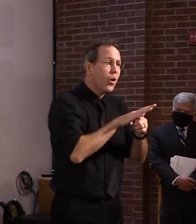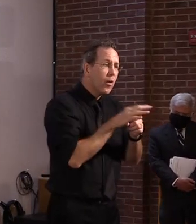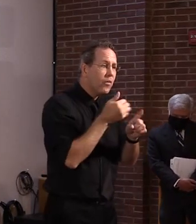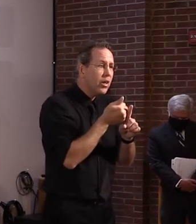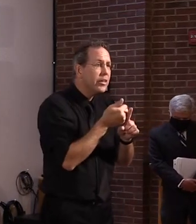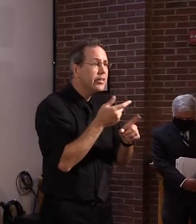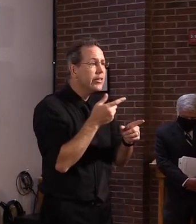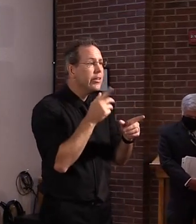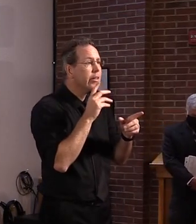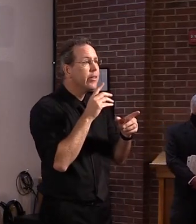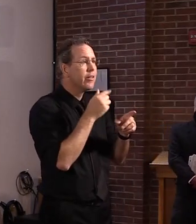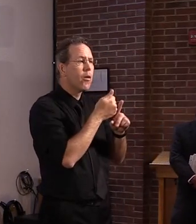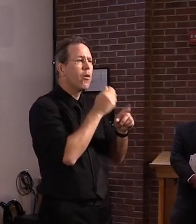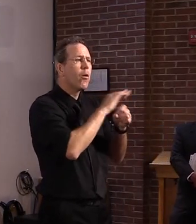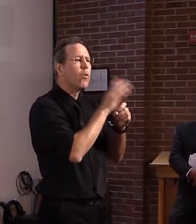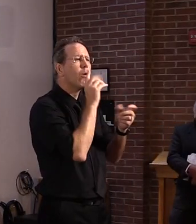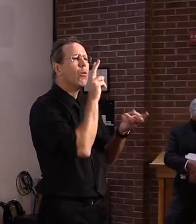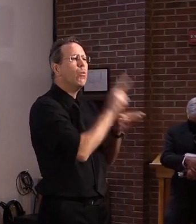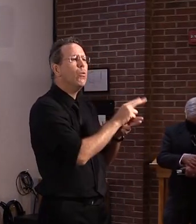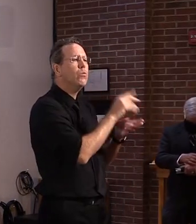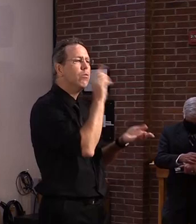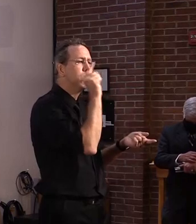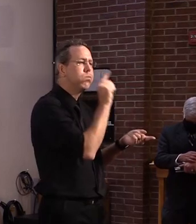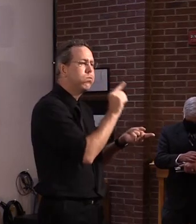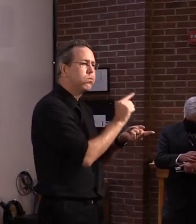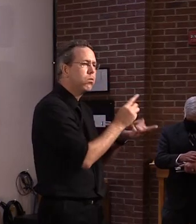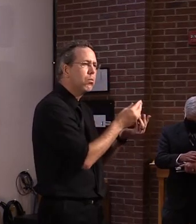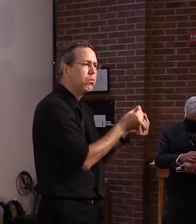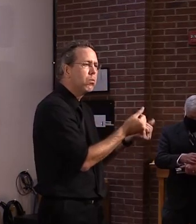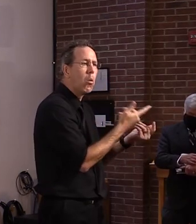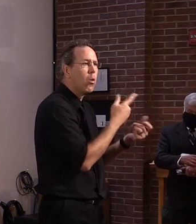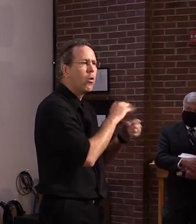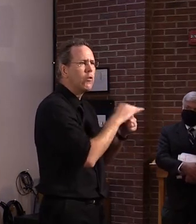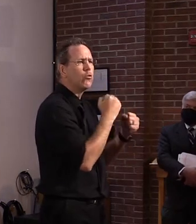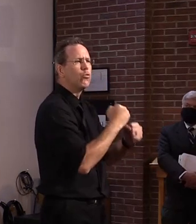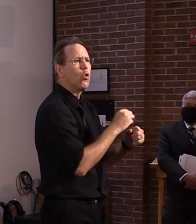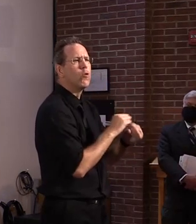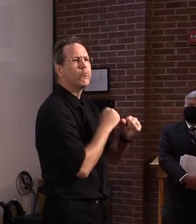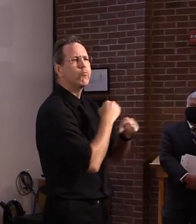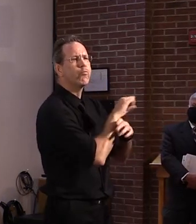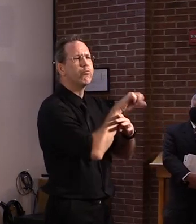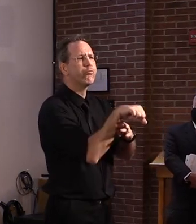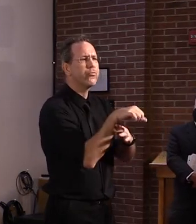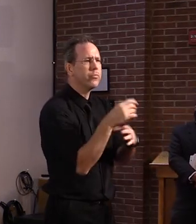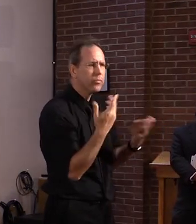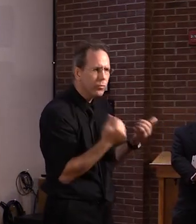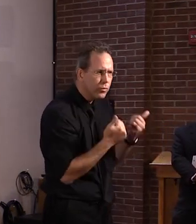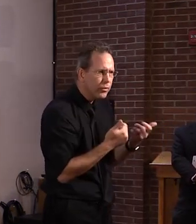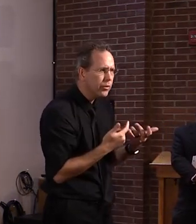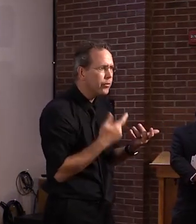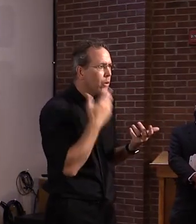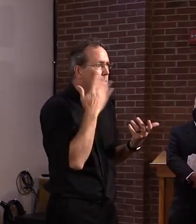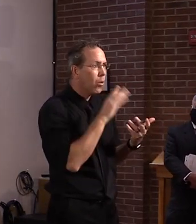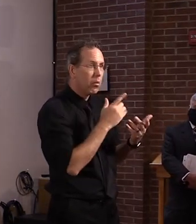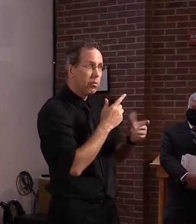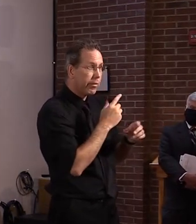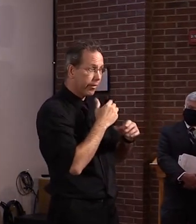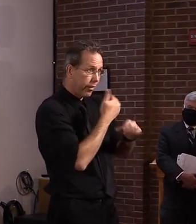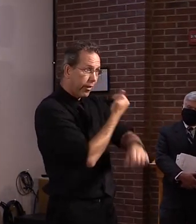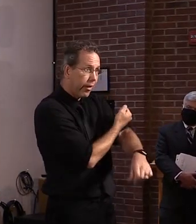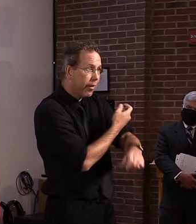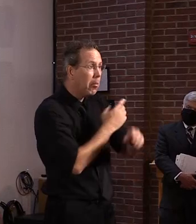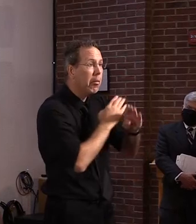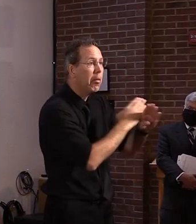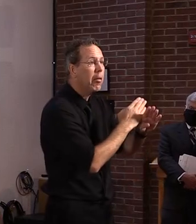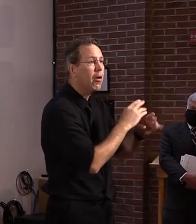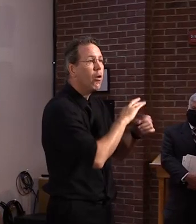uh, a vaccine to stop this from reoccurring, uh, year after year after year. So, uh, I think we're